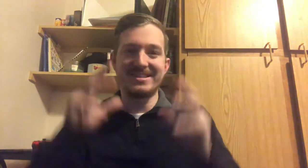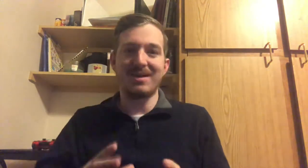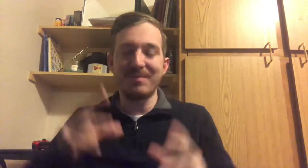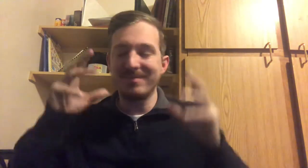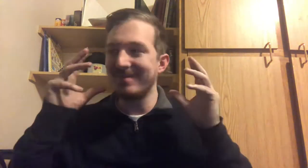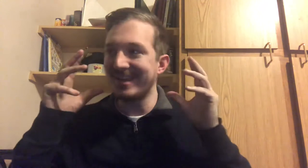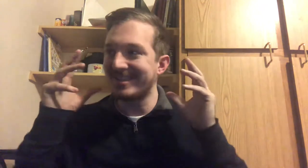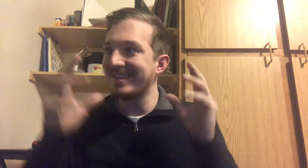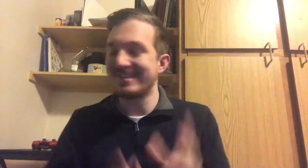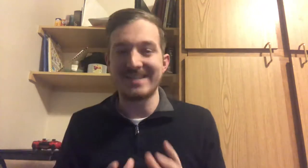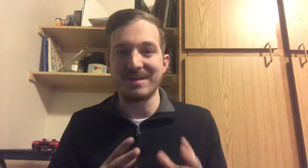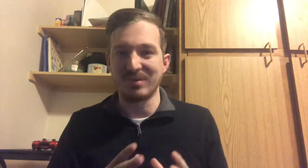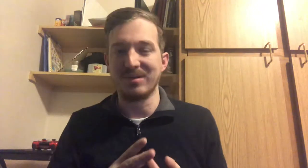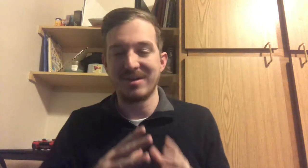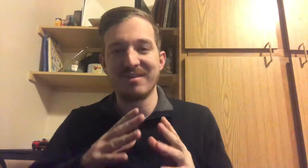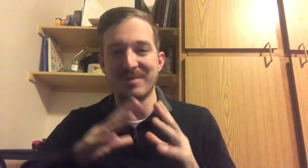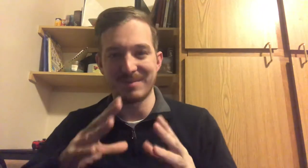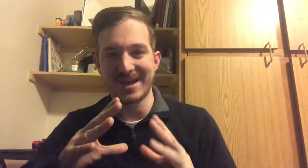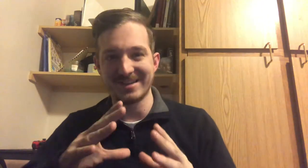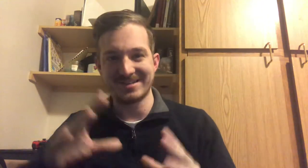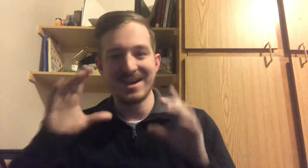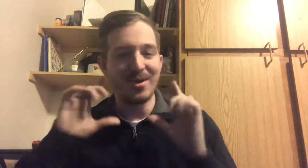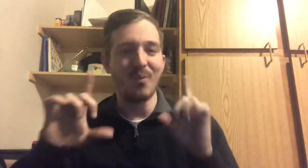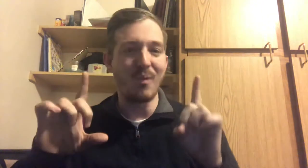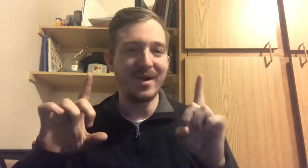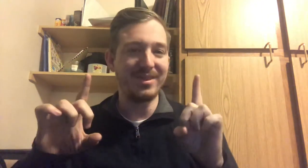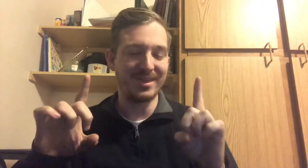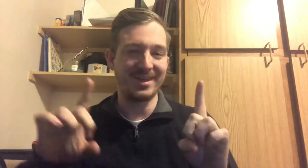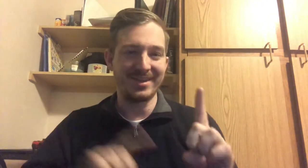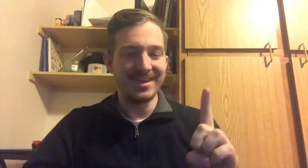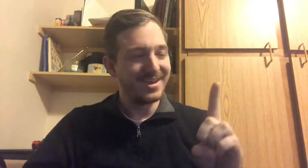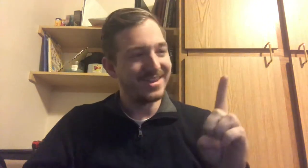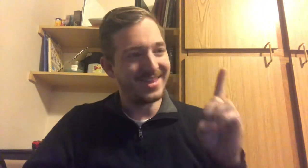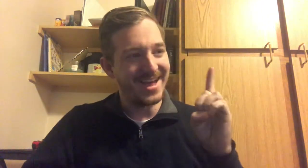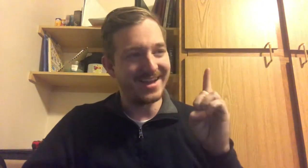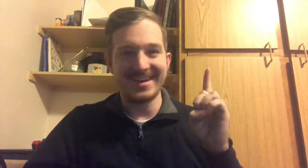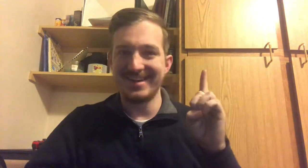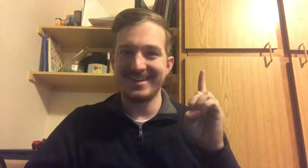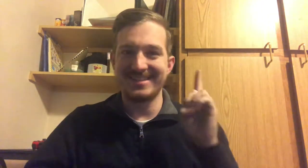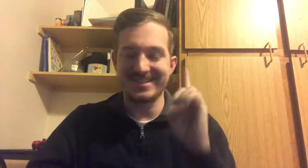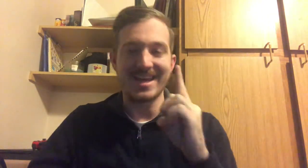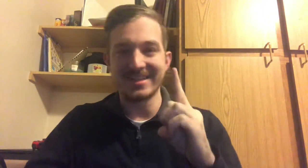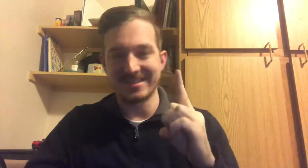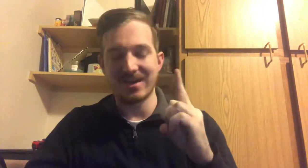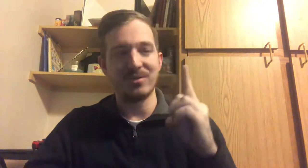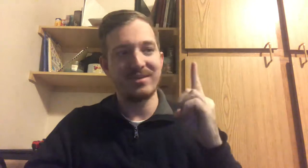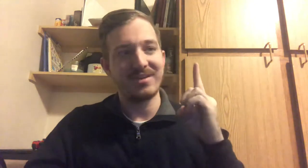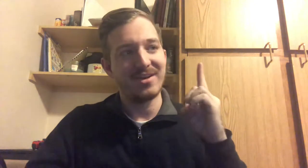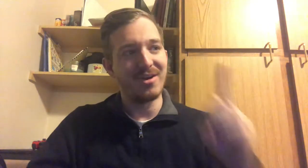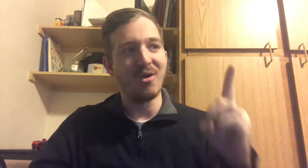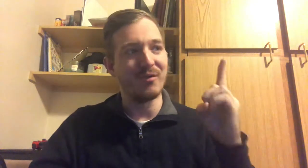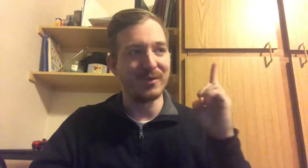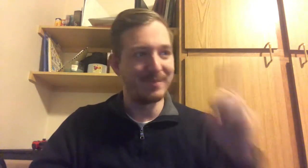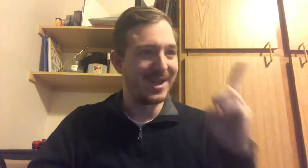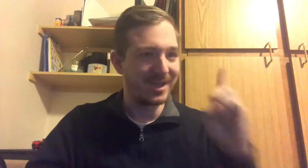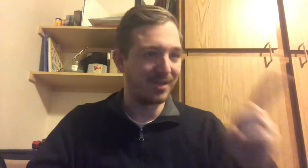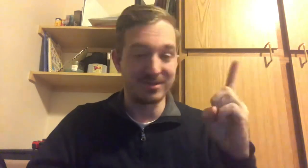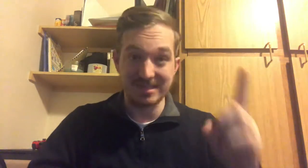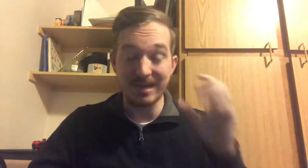some, it's a staple of my past. One thing that stands out over many others that